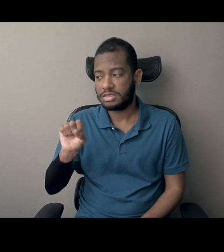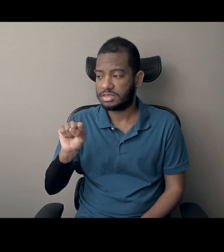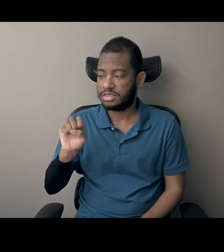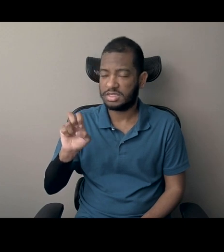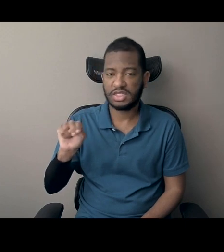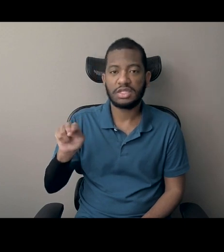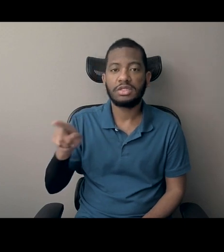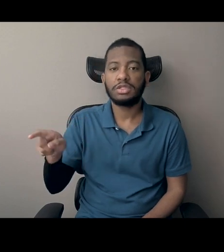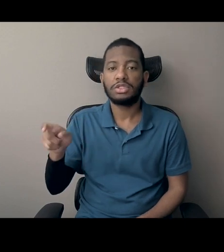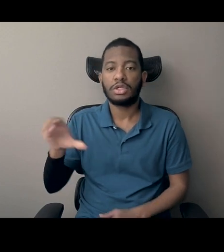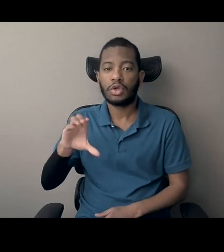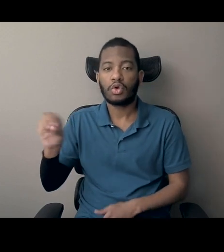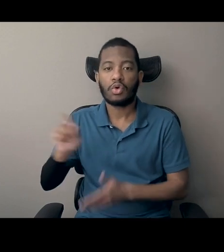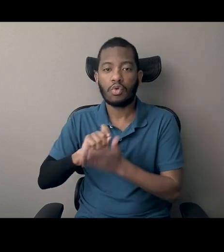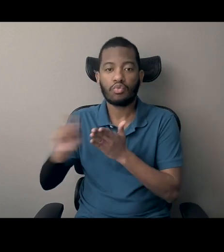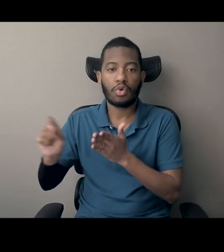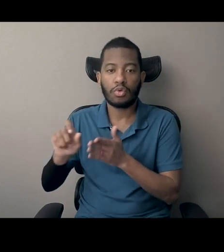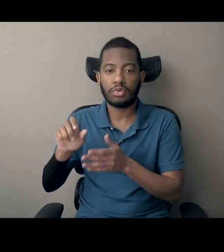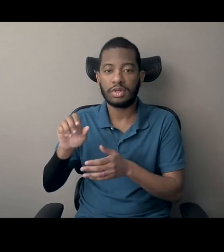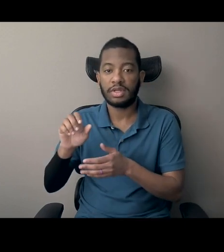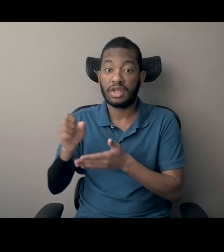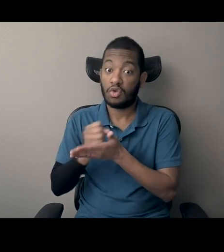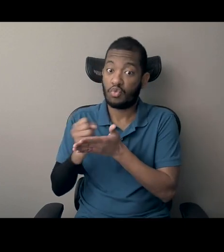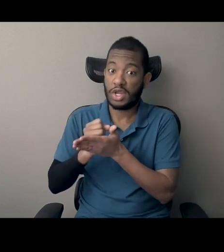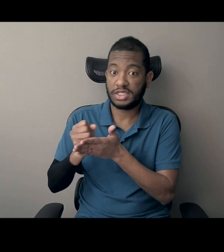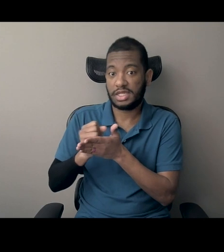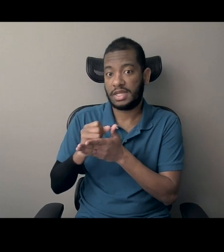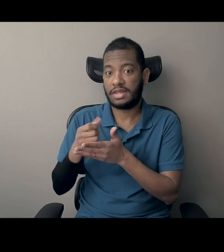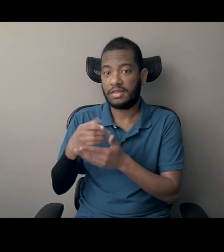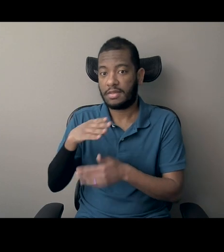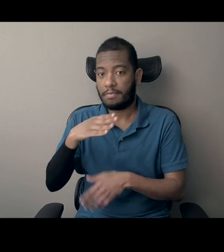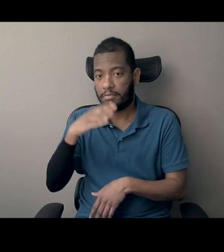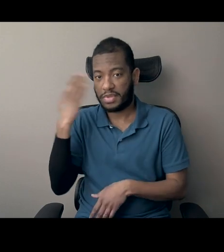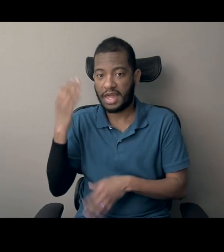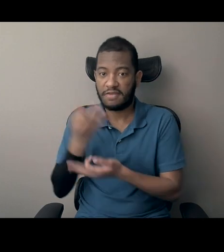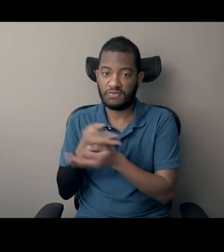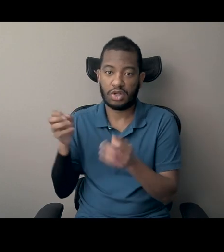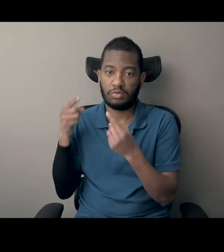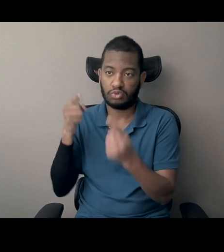report on Reconstruction from the Zen Education Project.